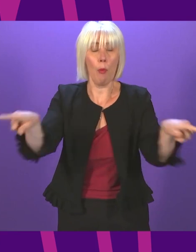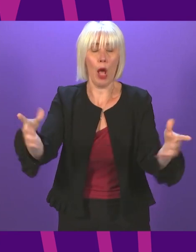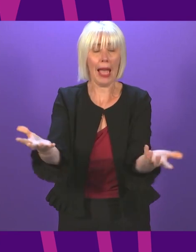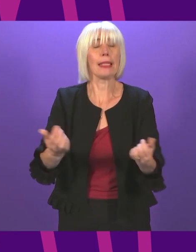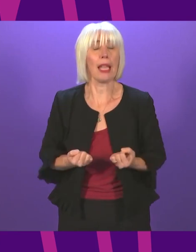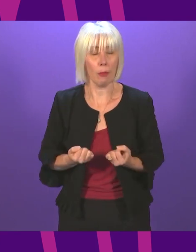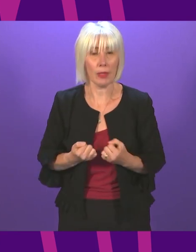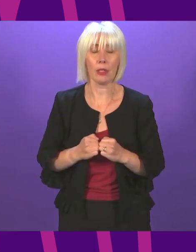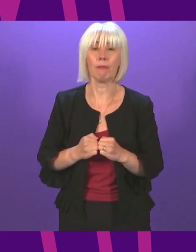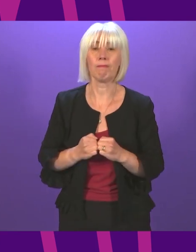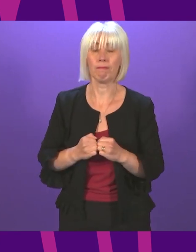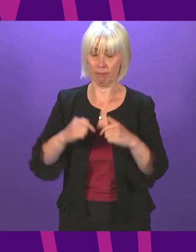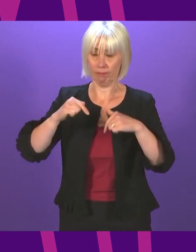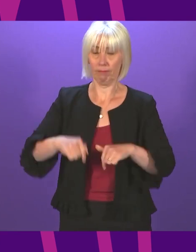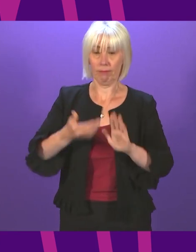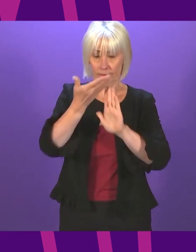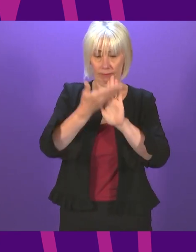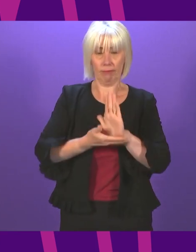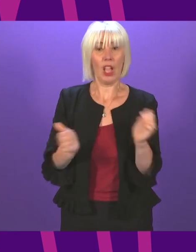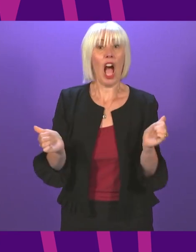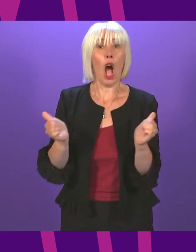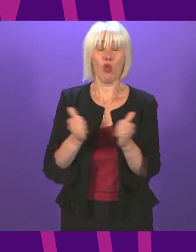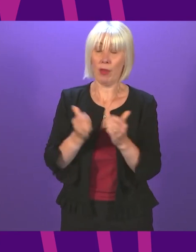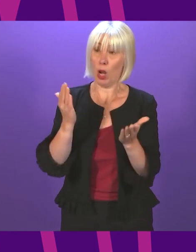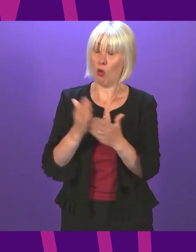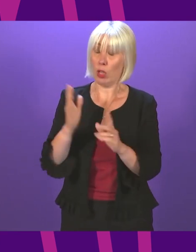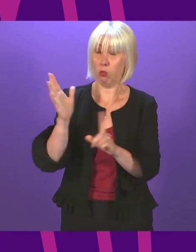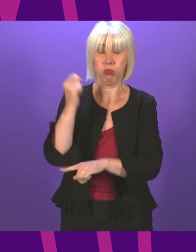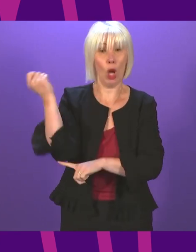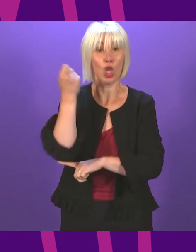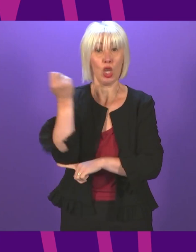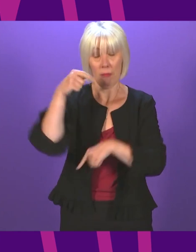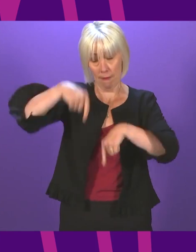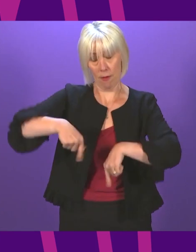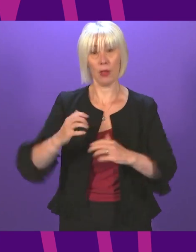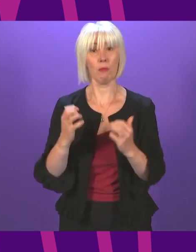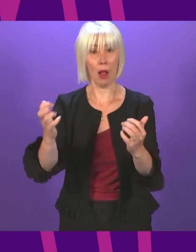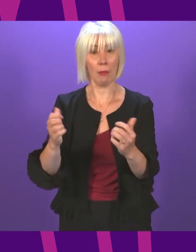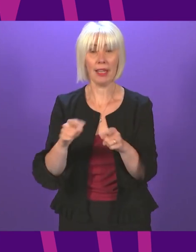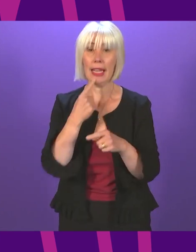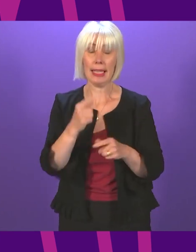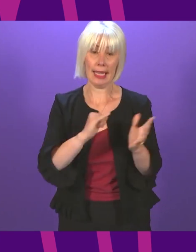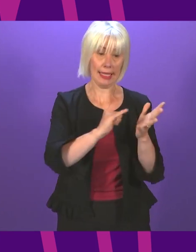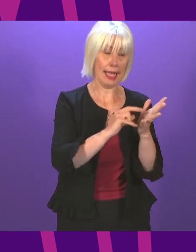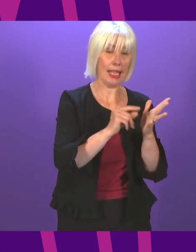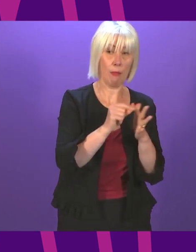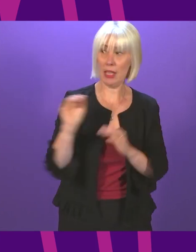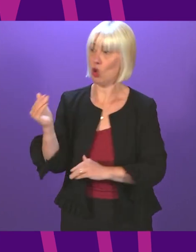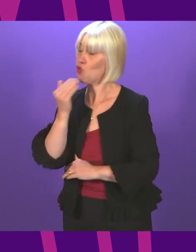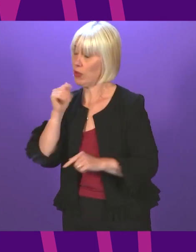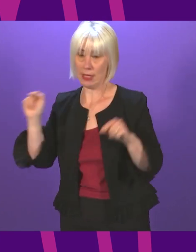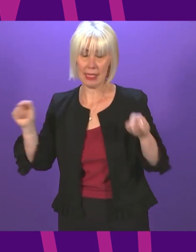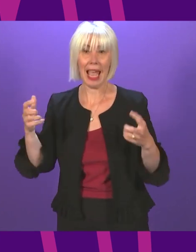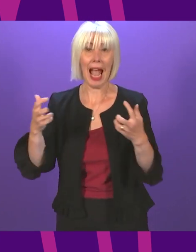Presiding Officer, this agreement is a milestone in this parliament's progress. It sets out how the SNP and the Scottish Greens will work together